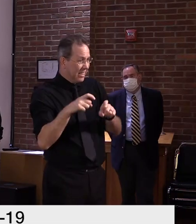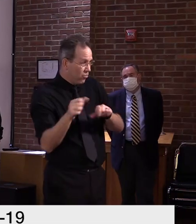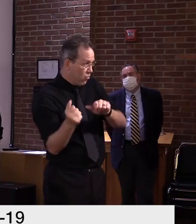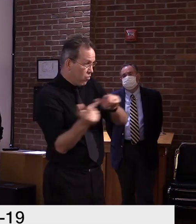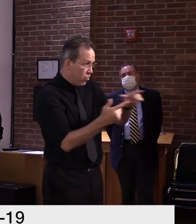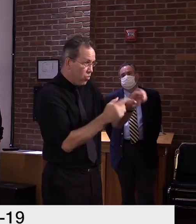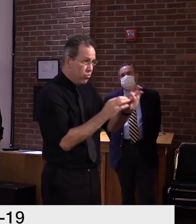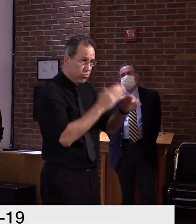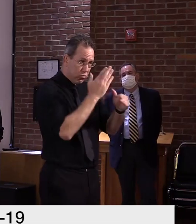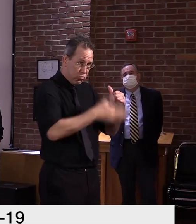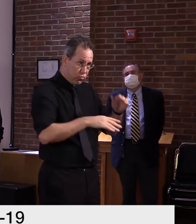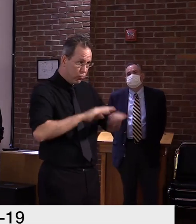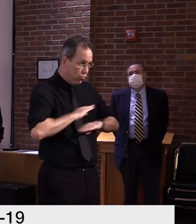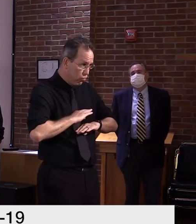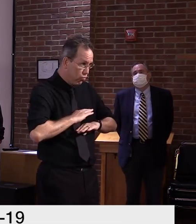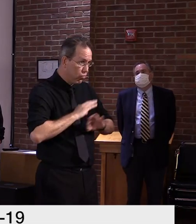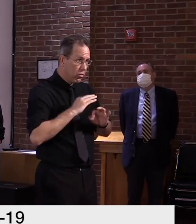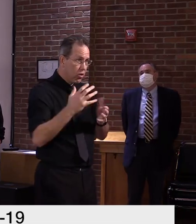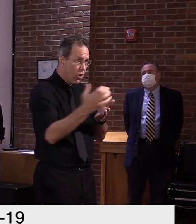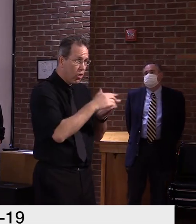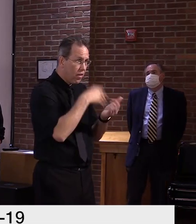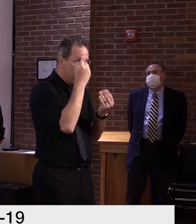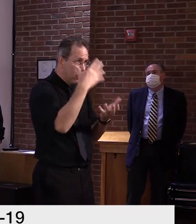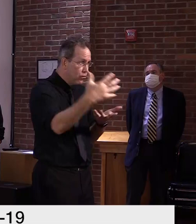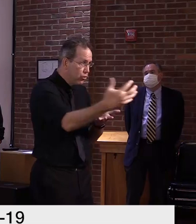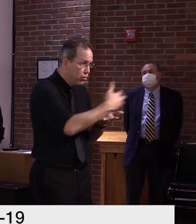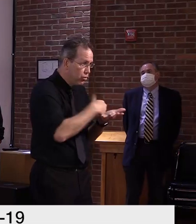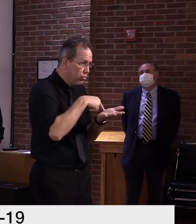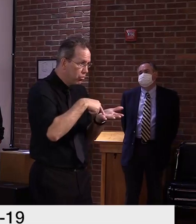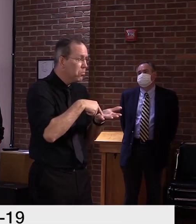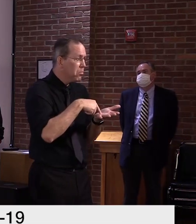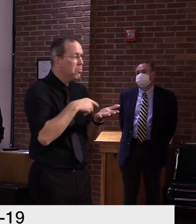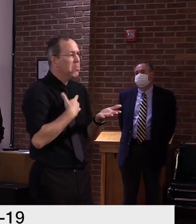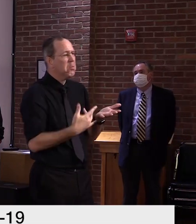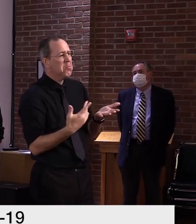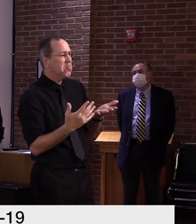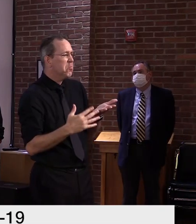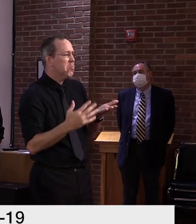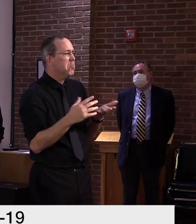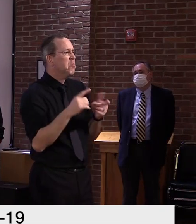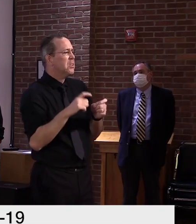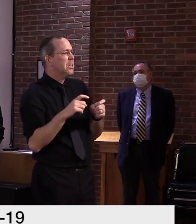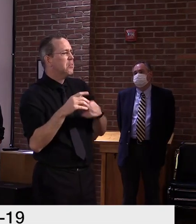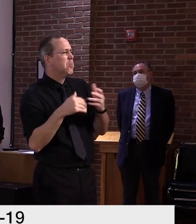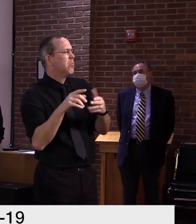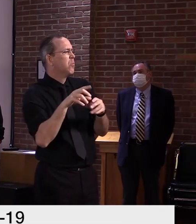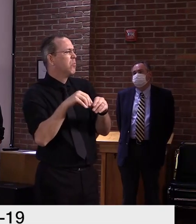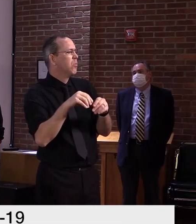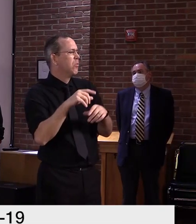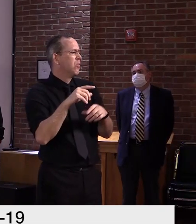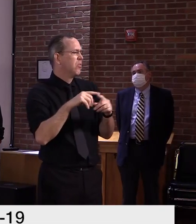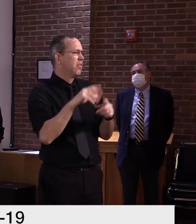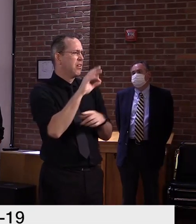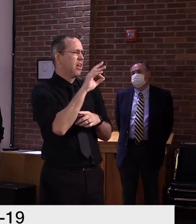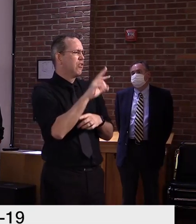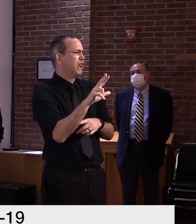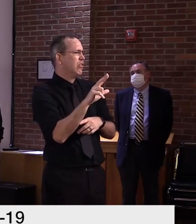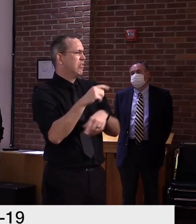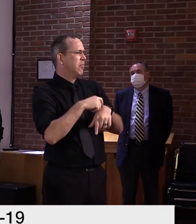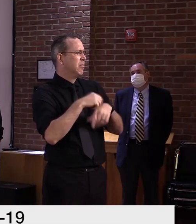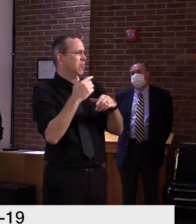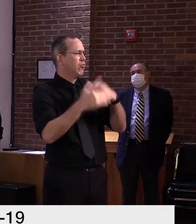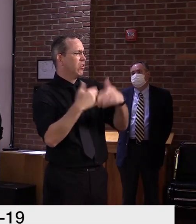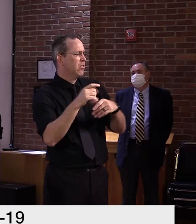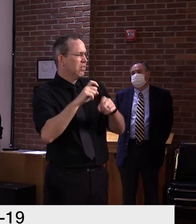it's been collected probably between nine and three o'clock during the day. Then it has to be transported several hours north